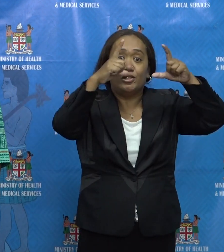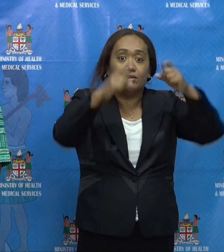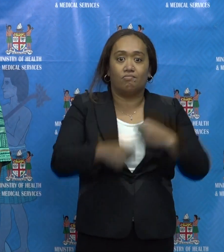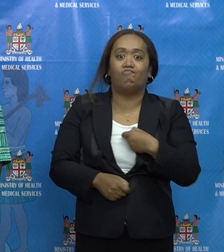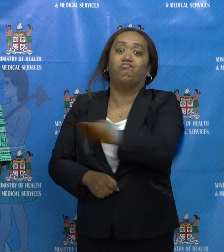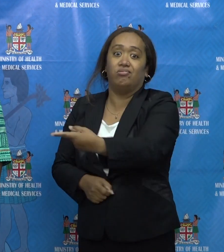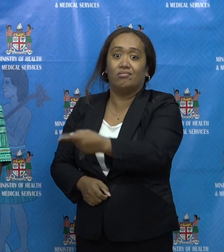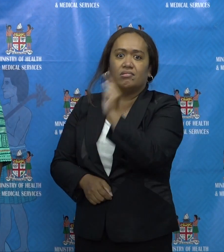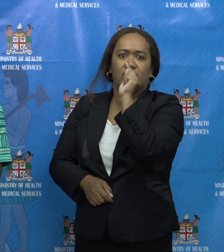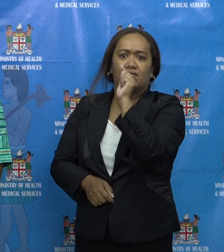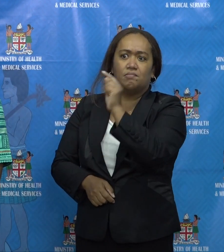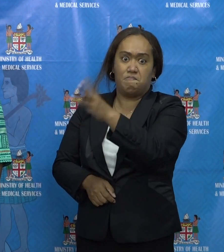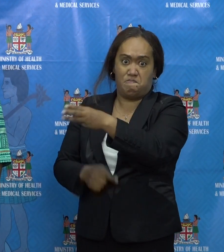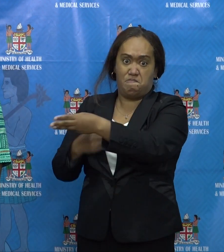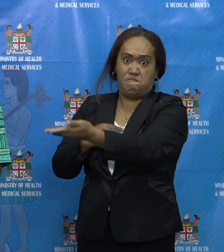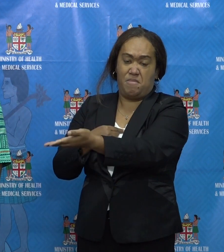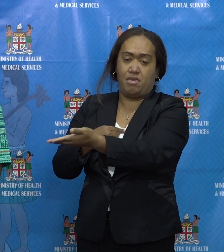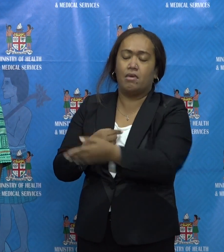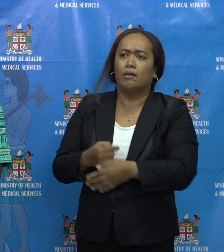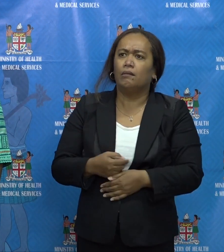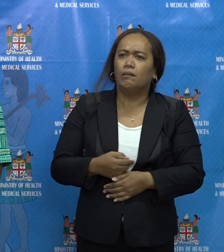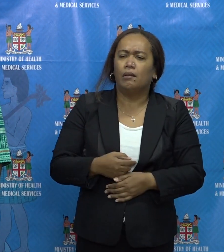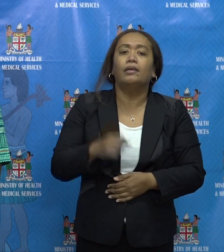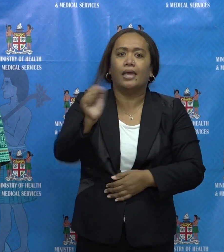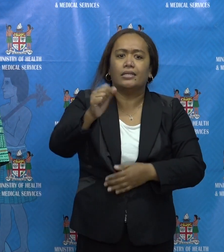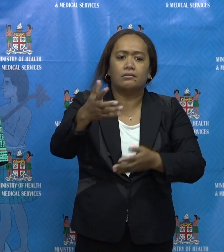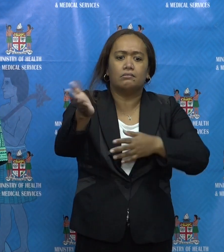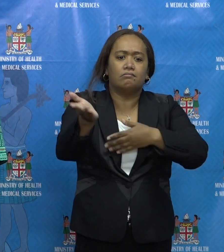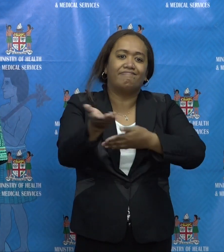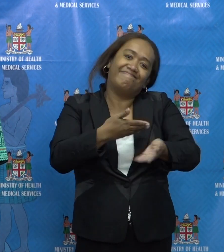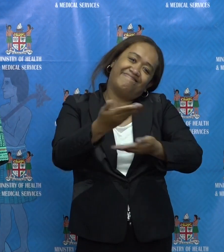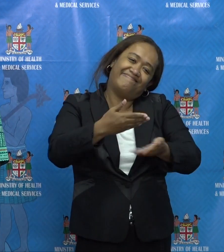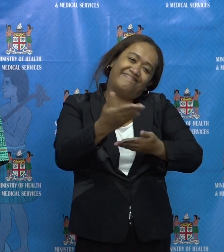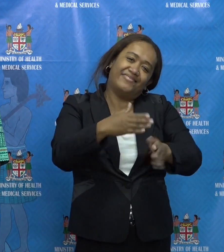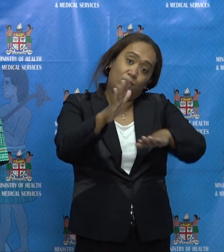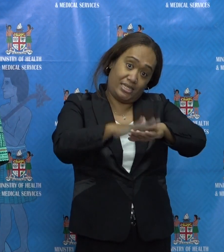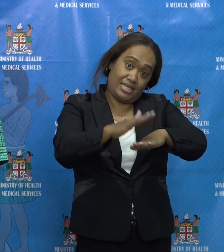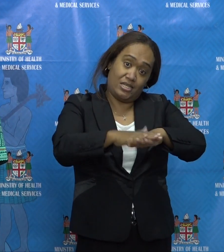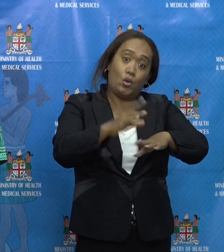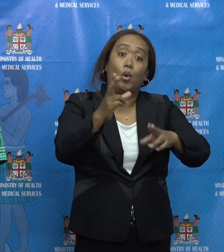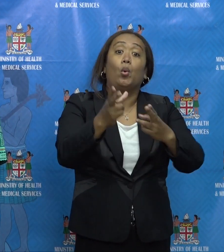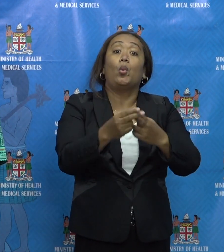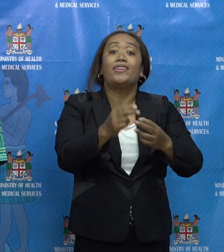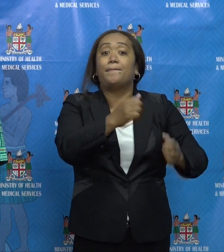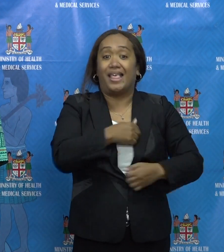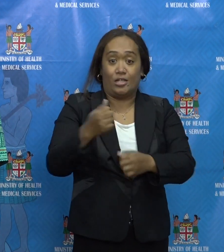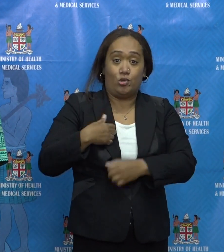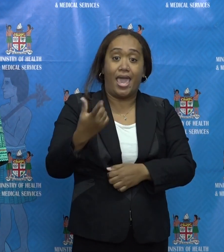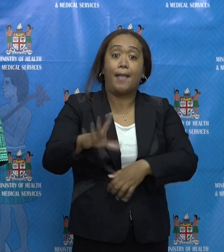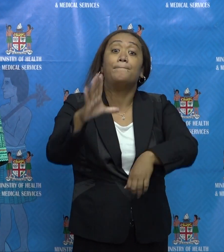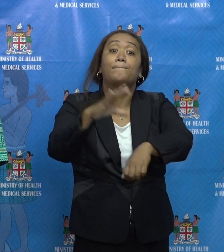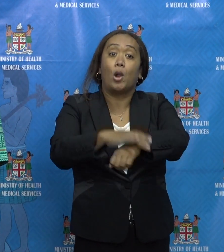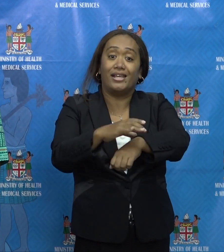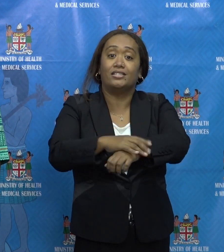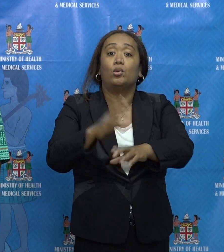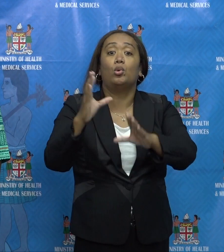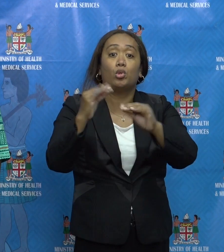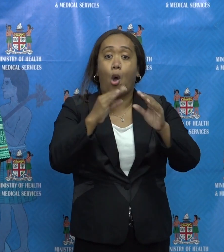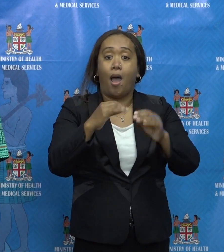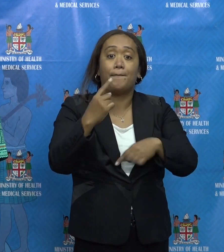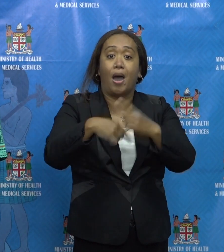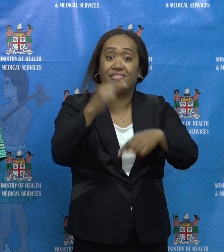me, and we've had a few discussions with... Because every morning, we sit down here with the military and the police to talk about this.